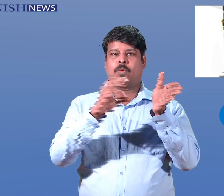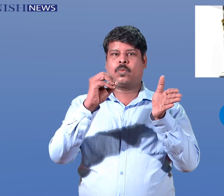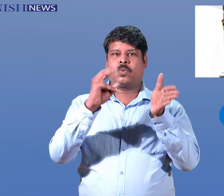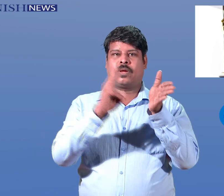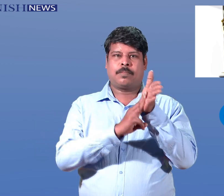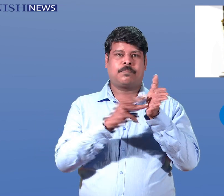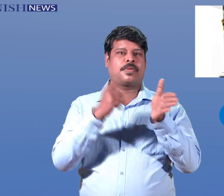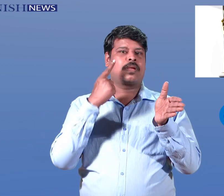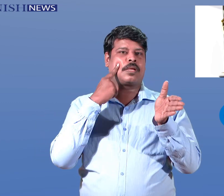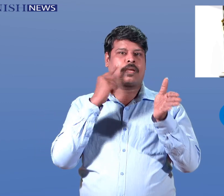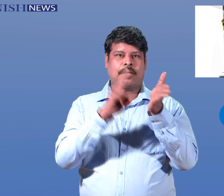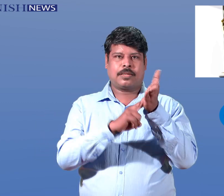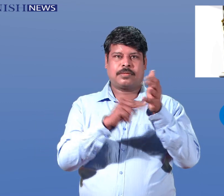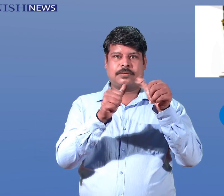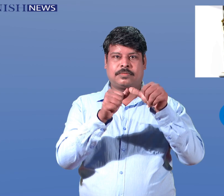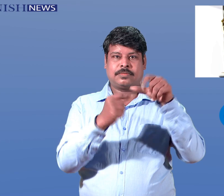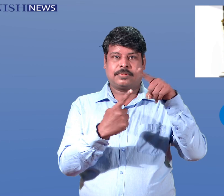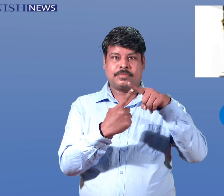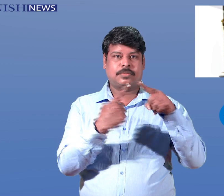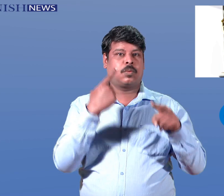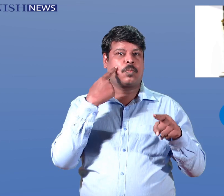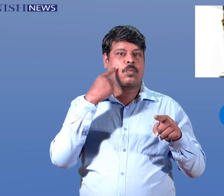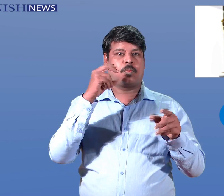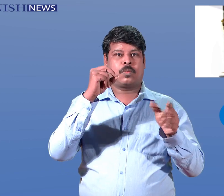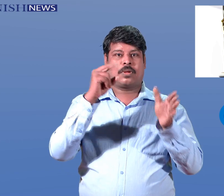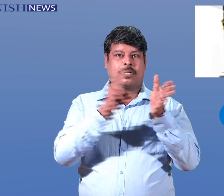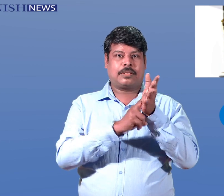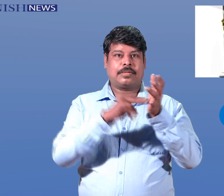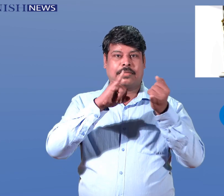the first time, two women are competing for the Oscar.